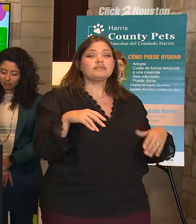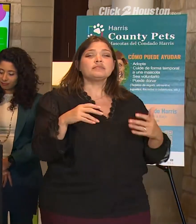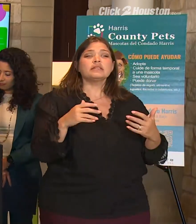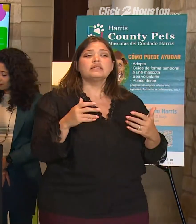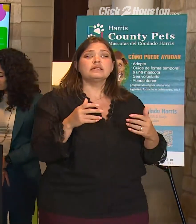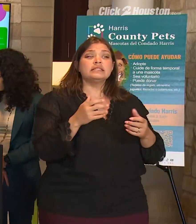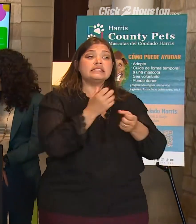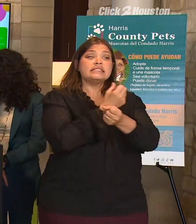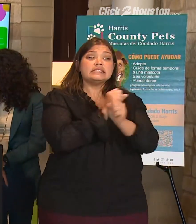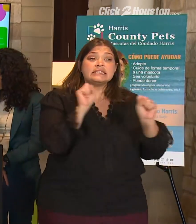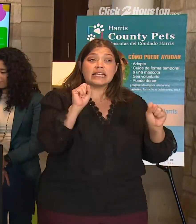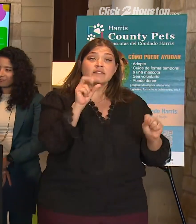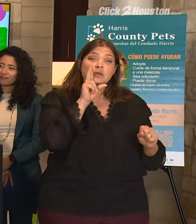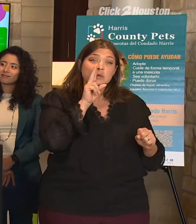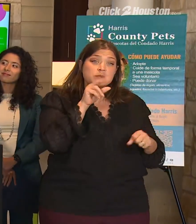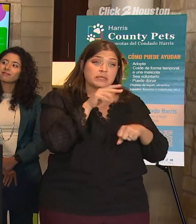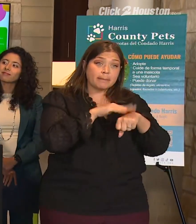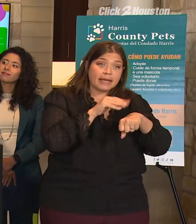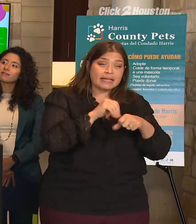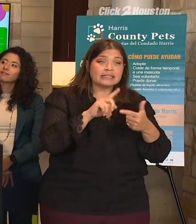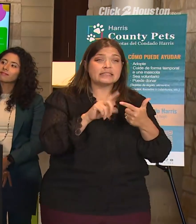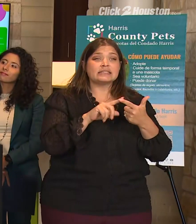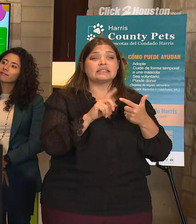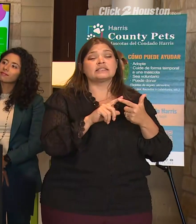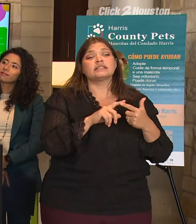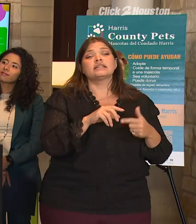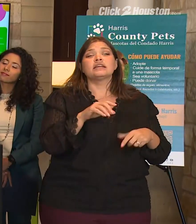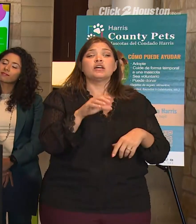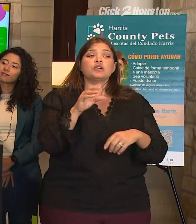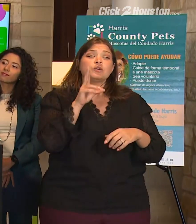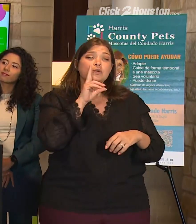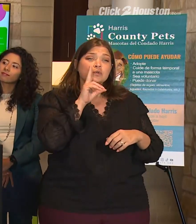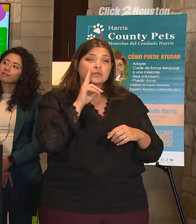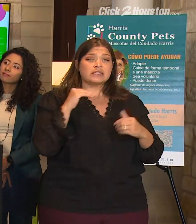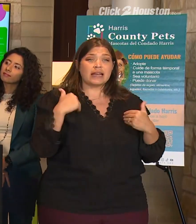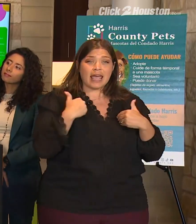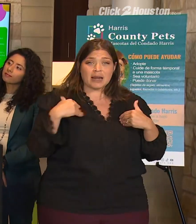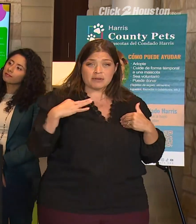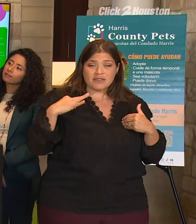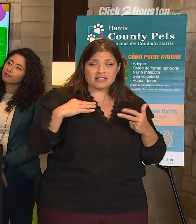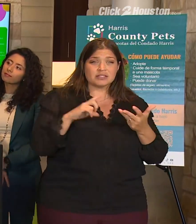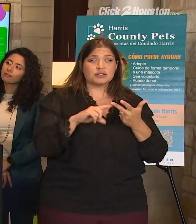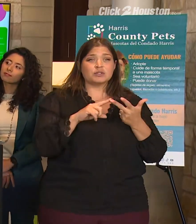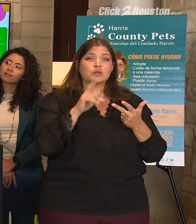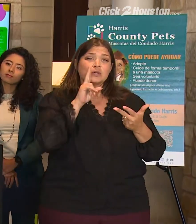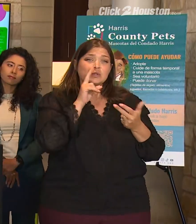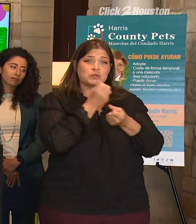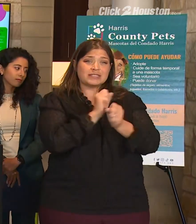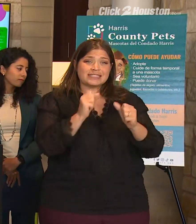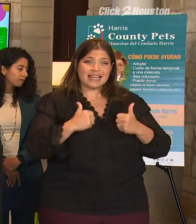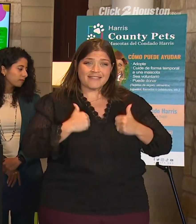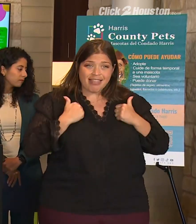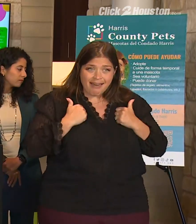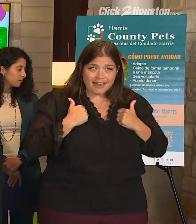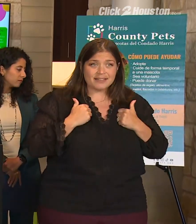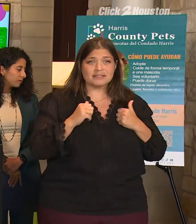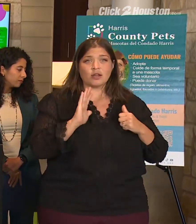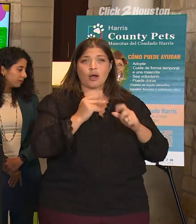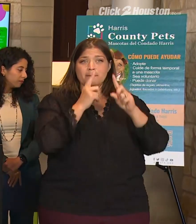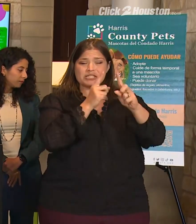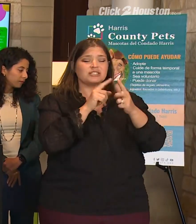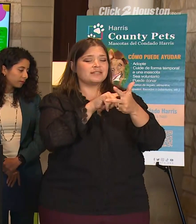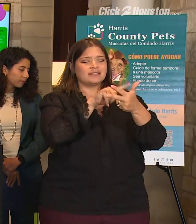Saving Houston Pets, Houston Harris County Animal Volunteers, Houston Save Lives is Our Mission. All of these groups work together to